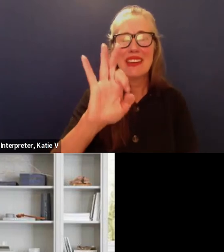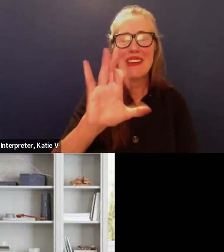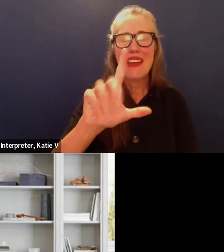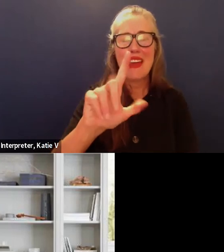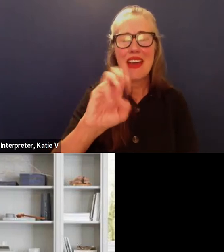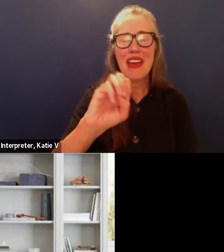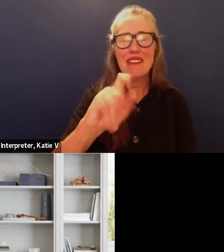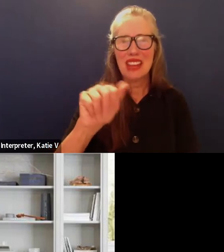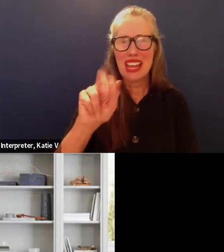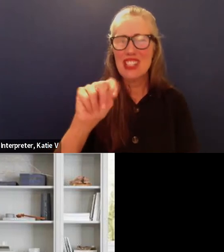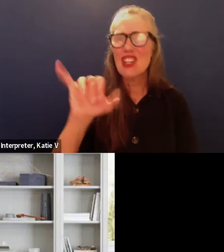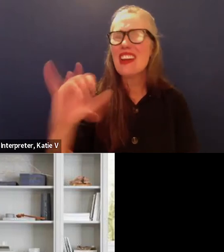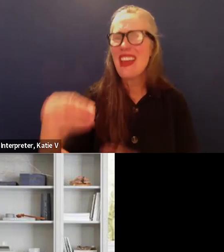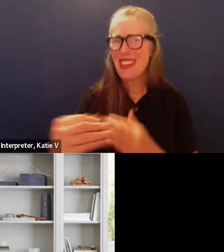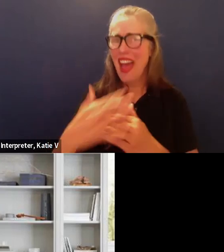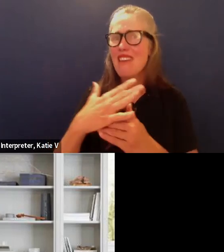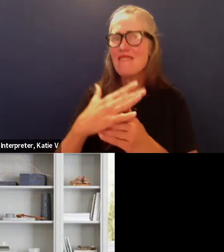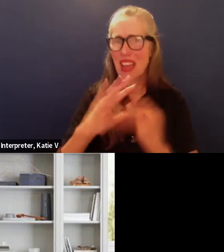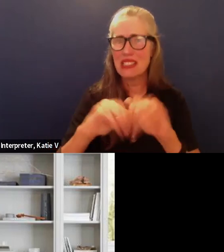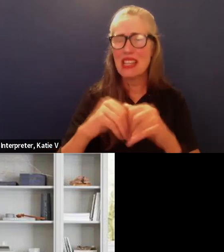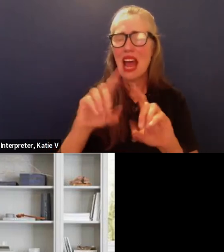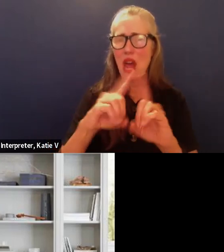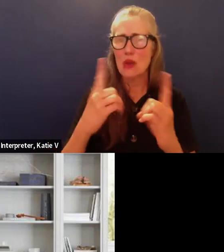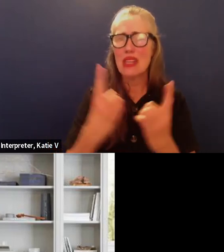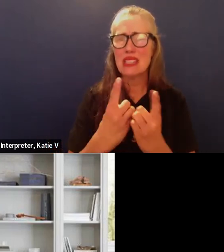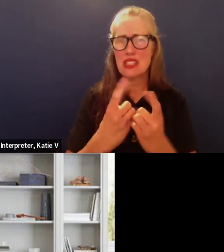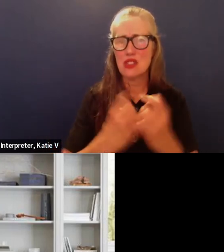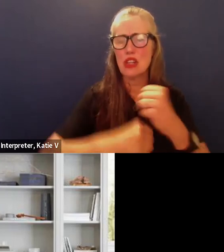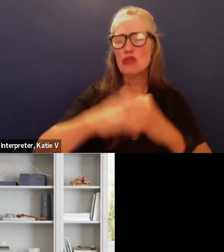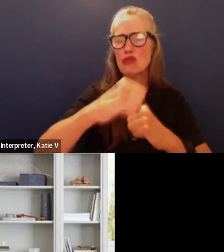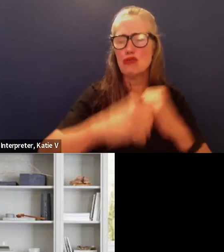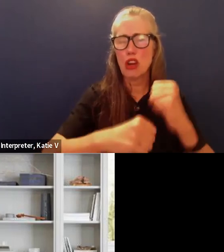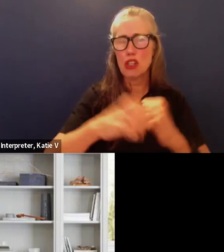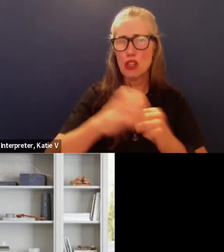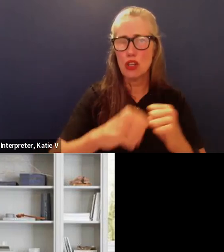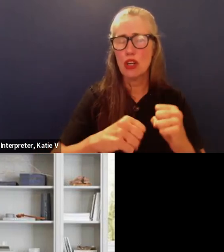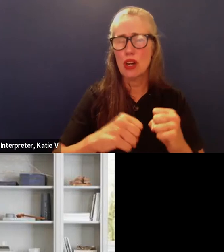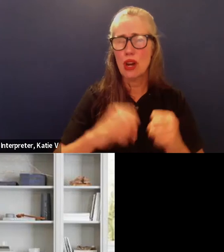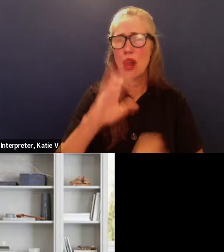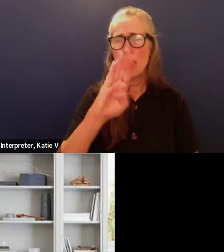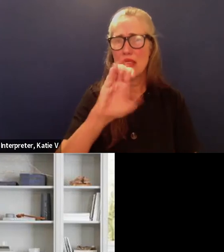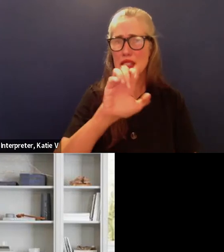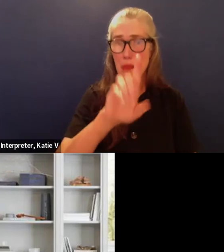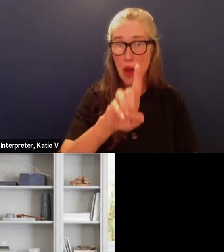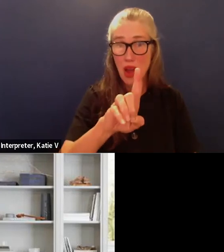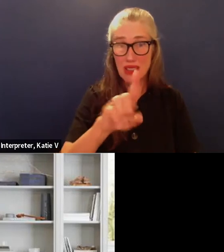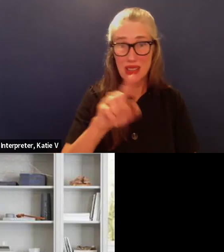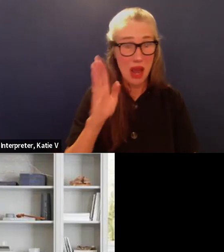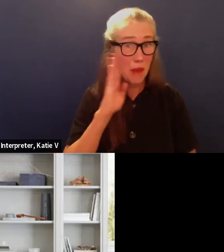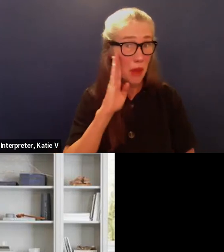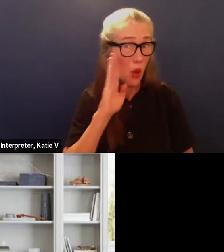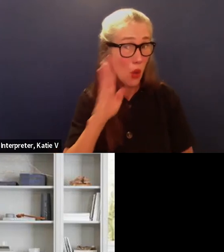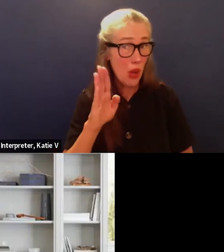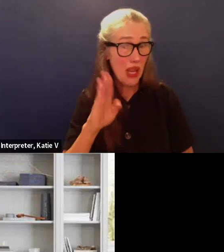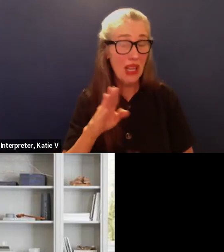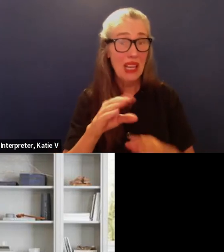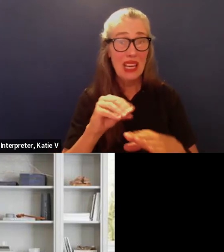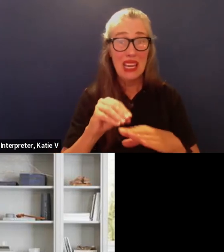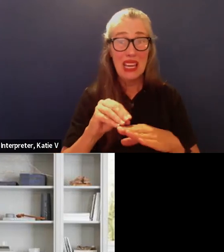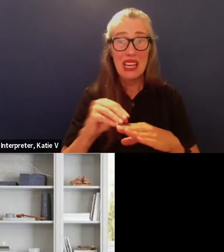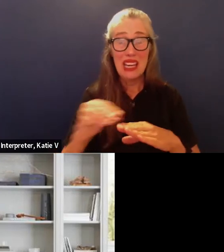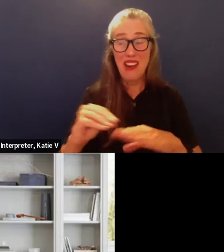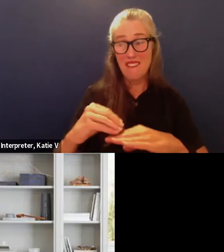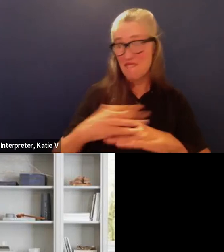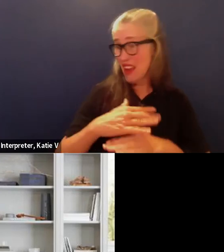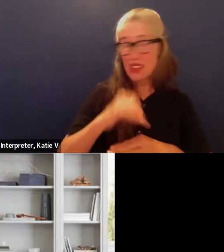structuring of these bonds however will it uh cause the bonds not to be priced because of high interest